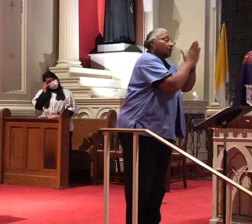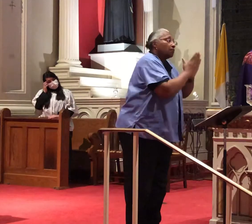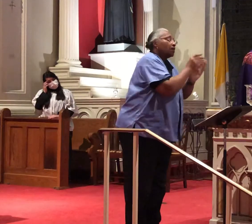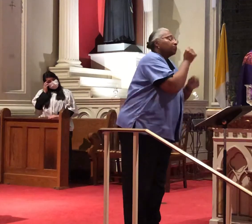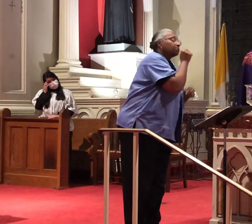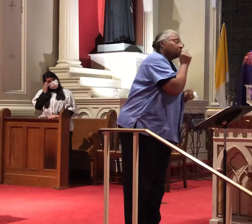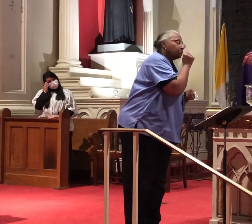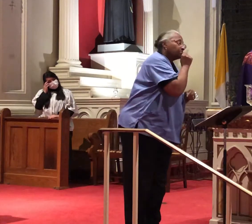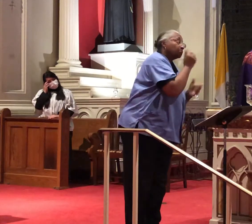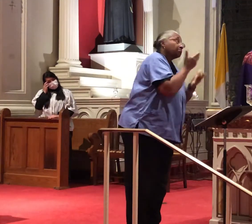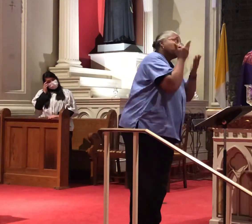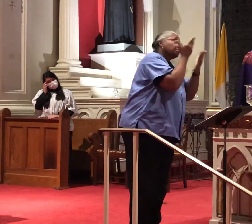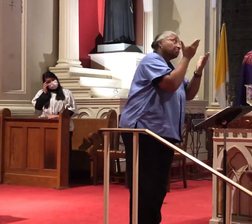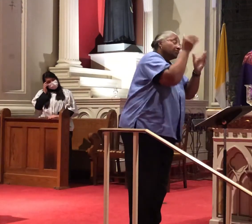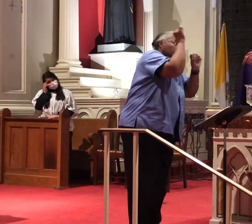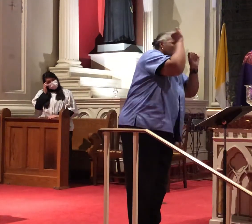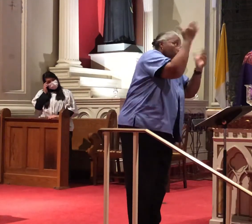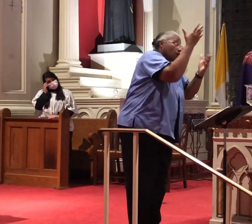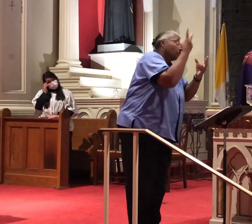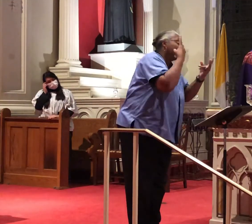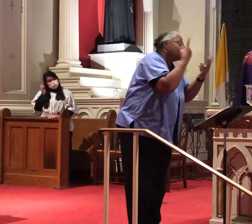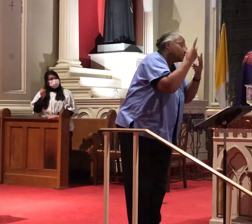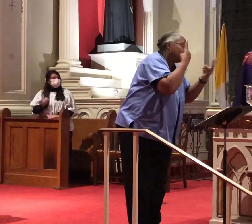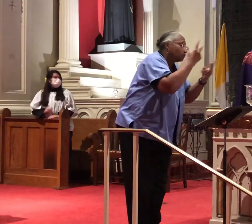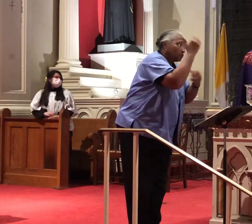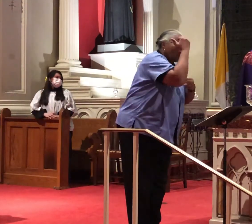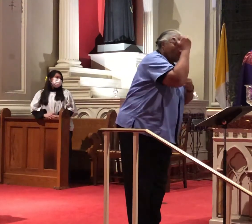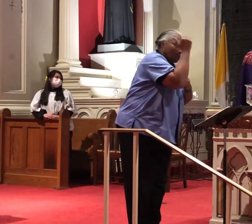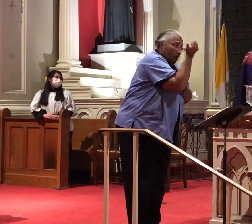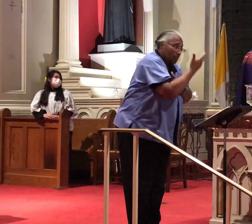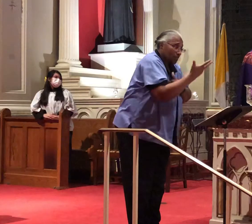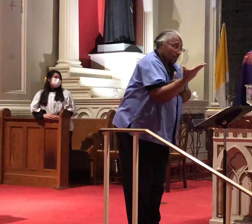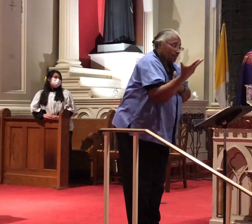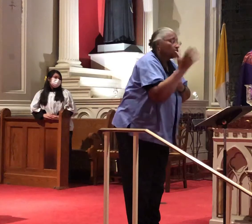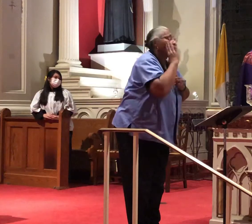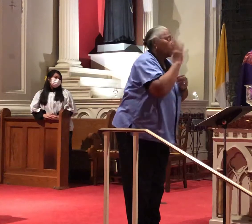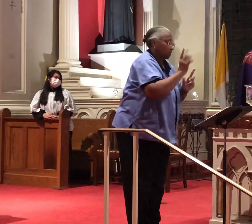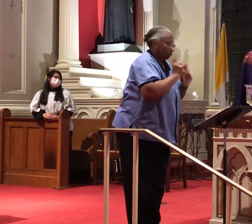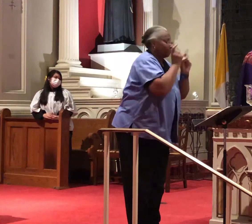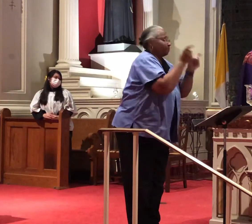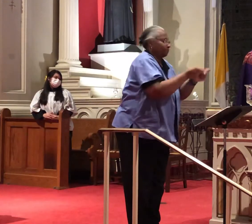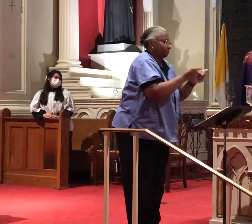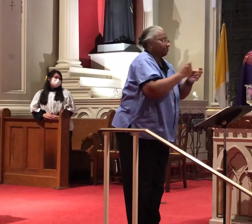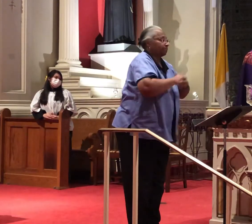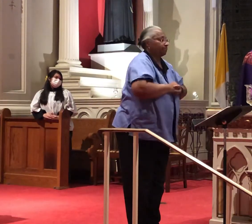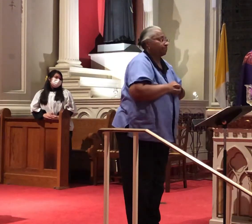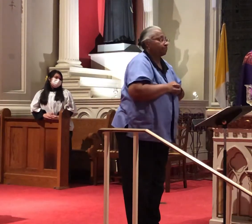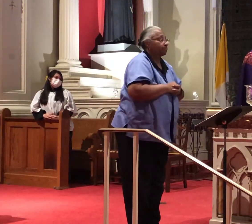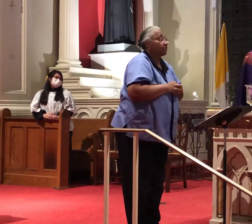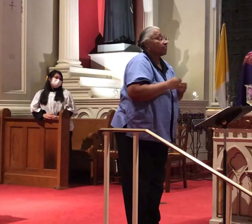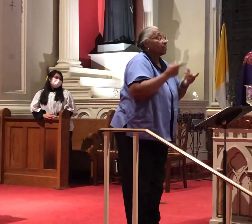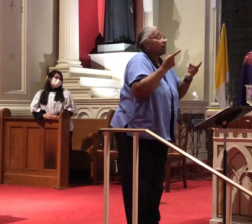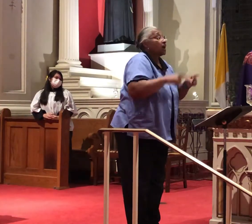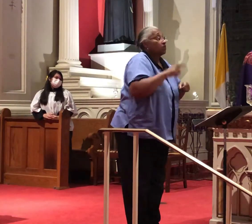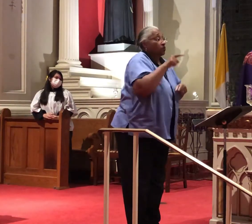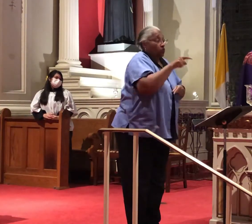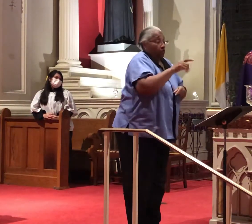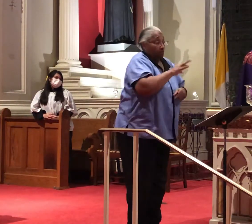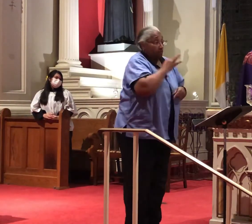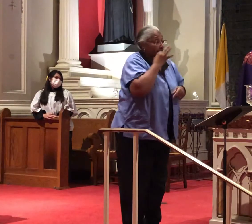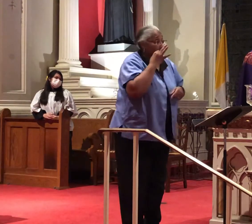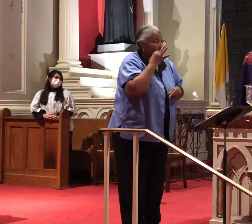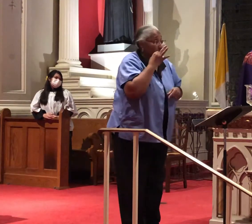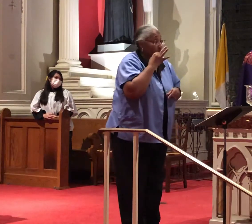and your Father who sees in secret will repay you. Amen, you pray, when